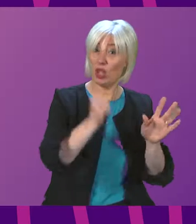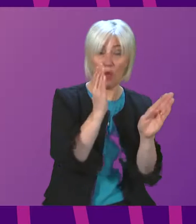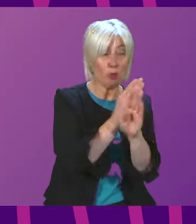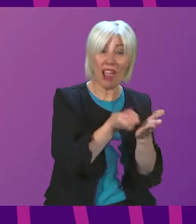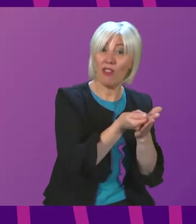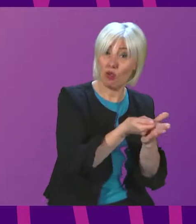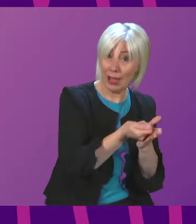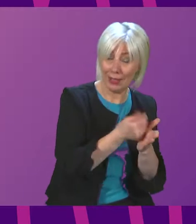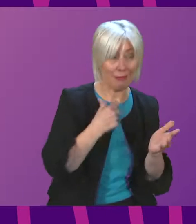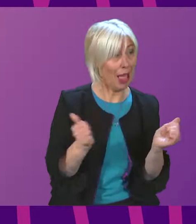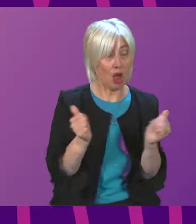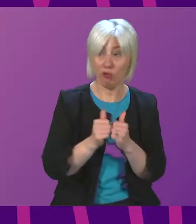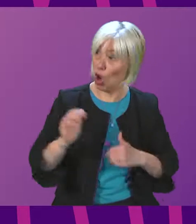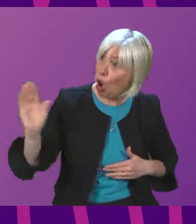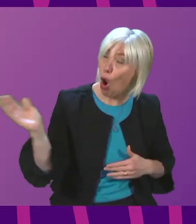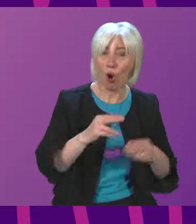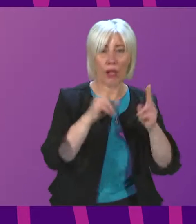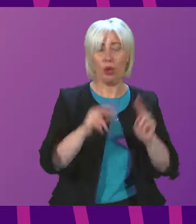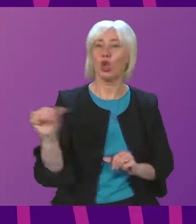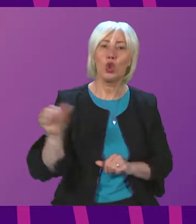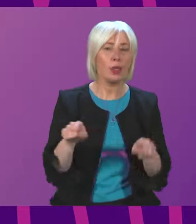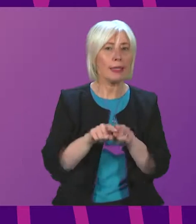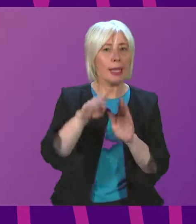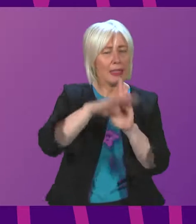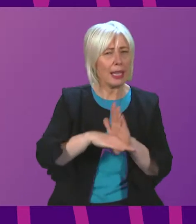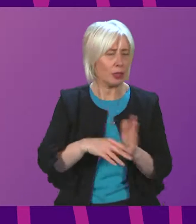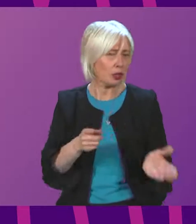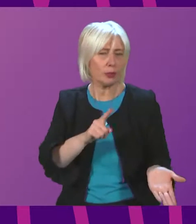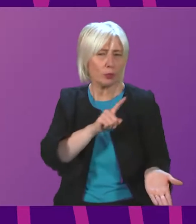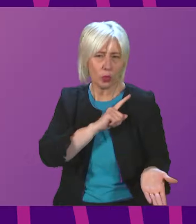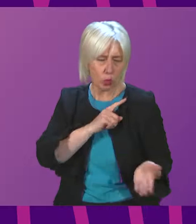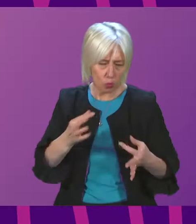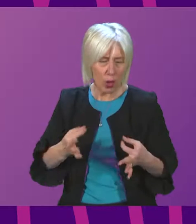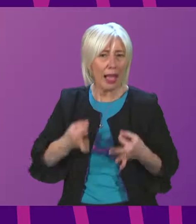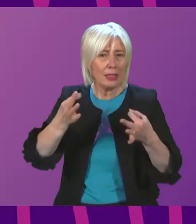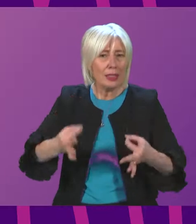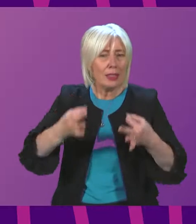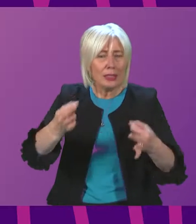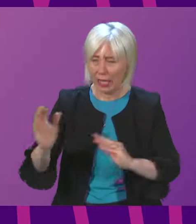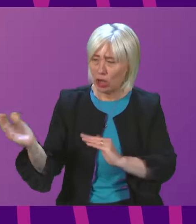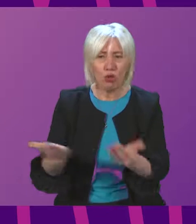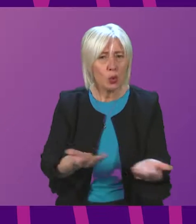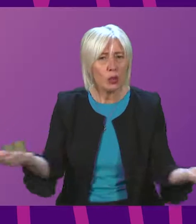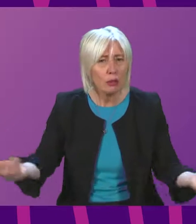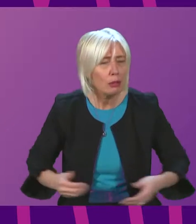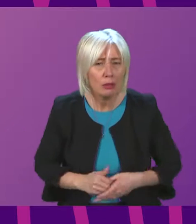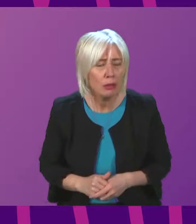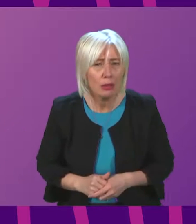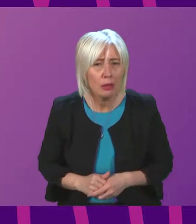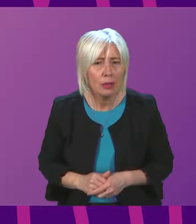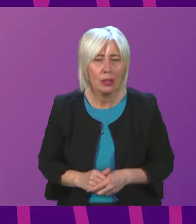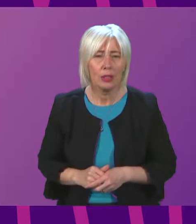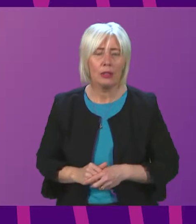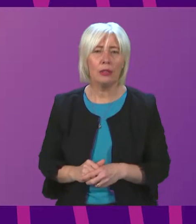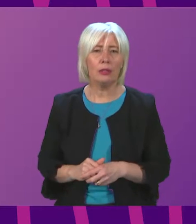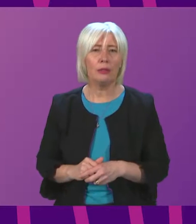all houses should have the same standards. Why did these regulations take longer to introduce? Cabinet Secretary.